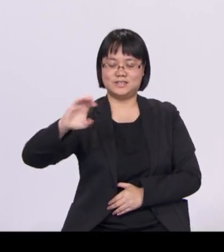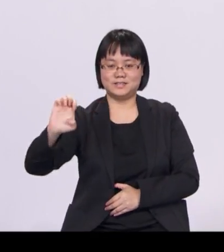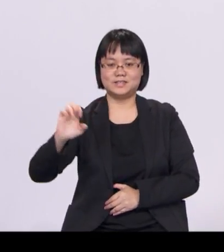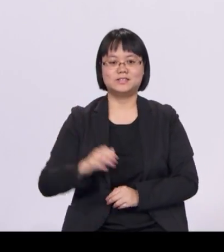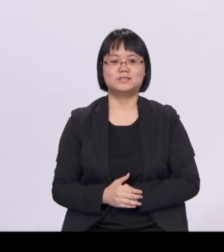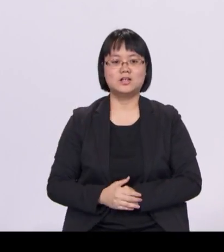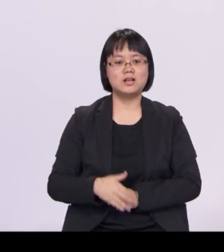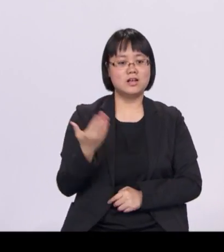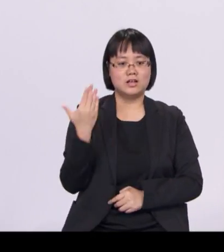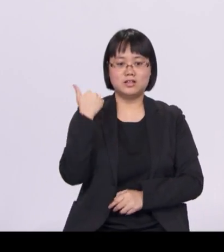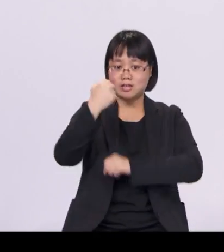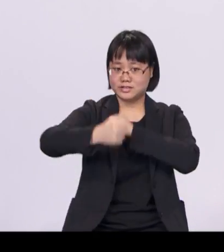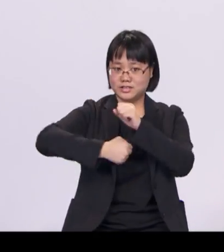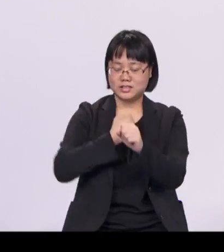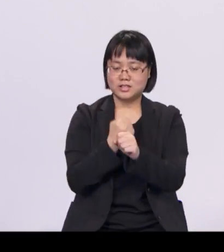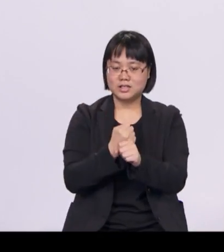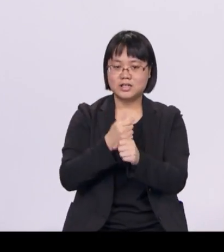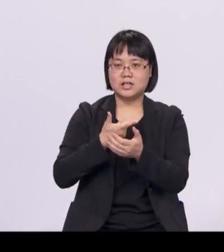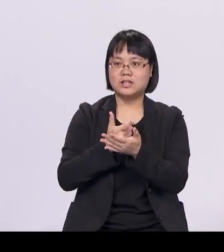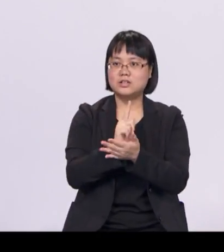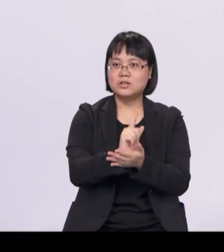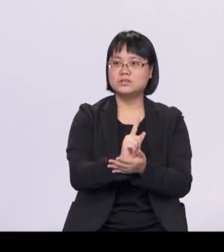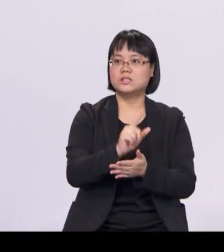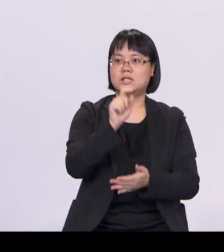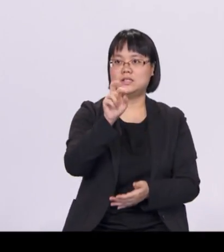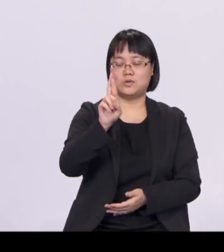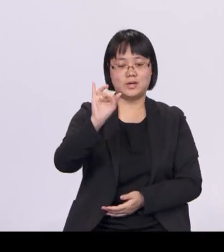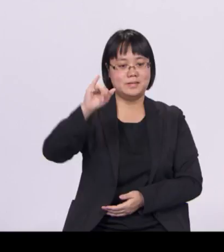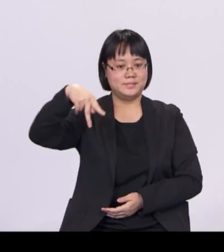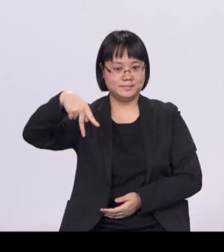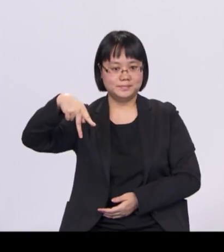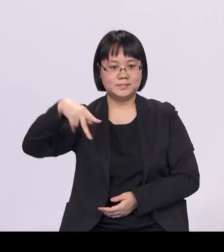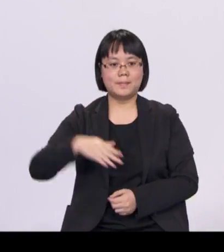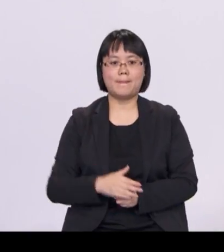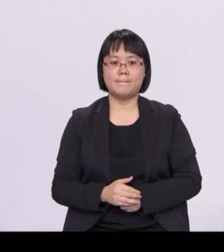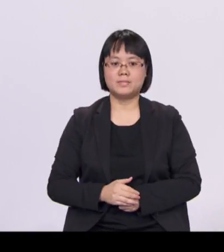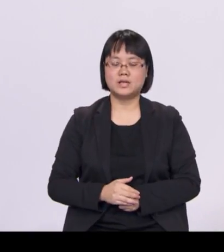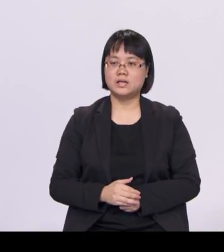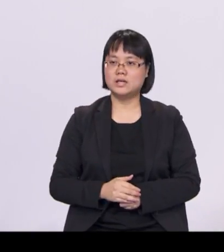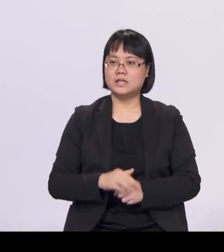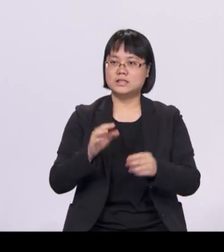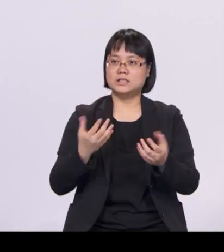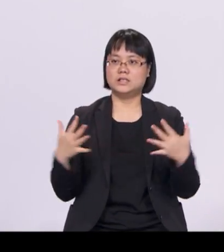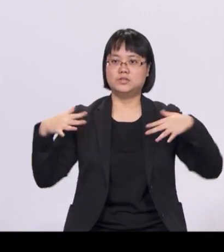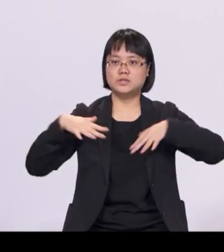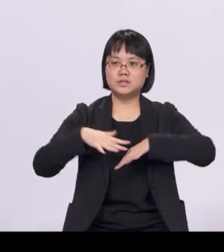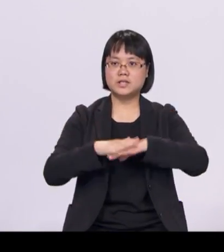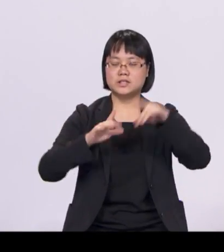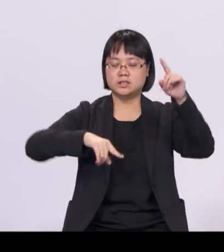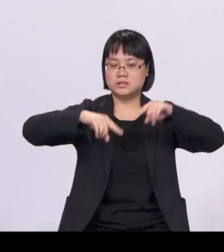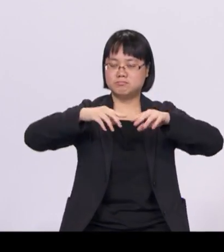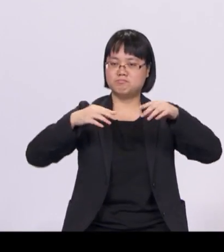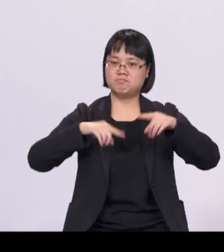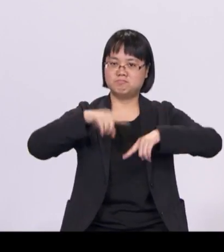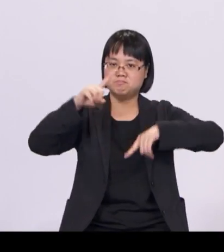launched a Transport Integrated Platform, or TRIP, which integrates several existing systems into a single digital platform